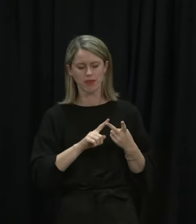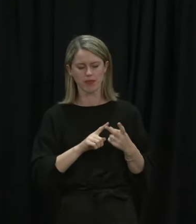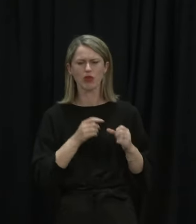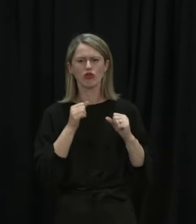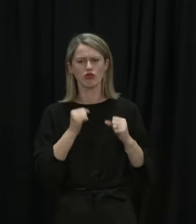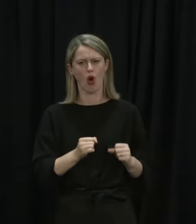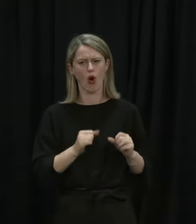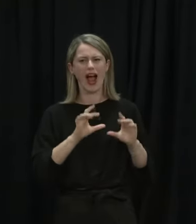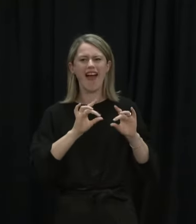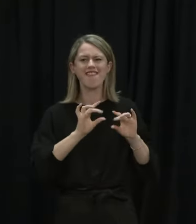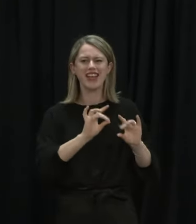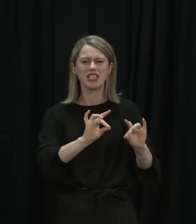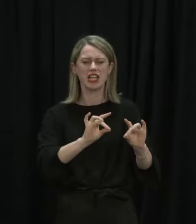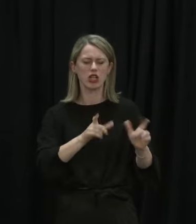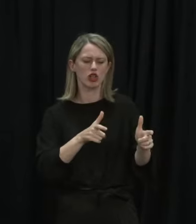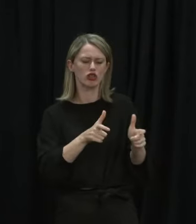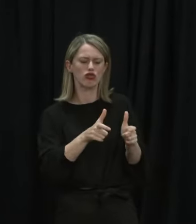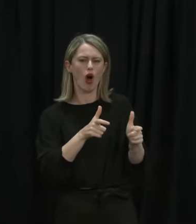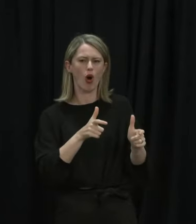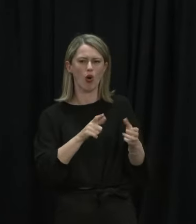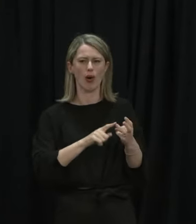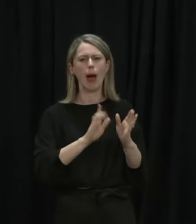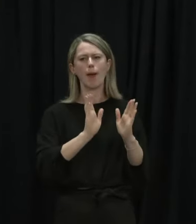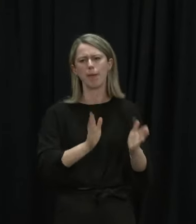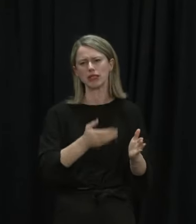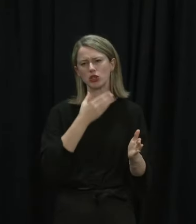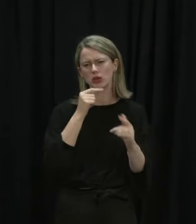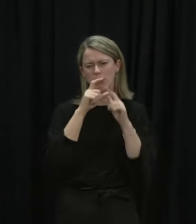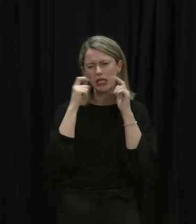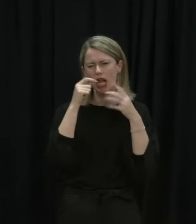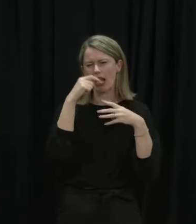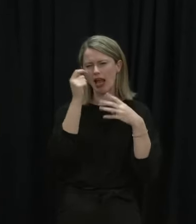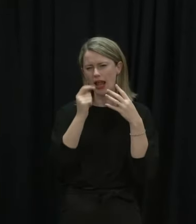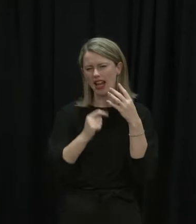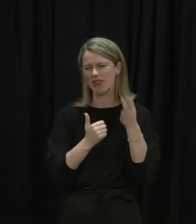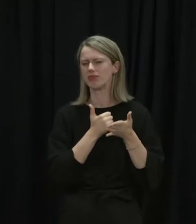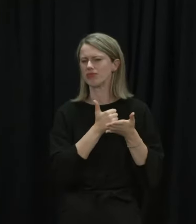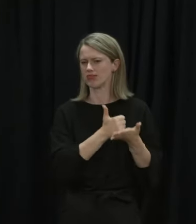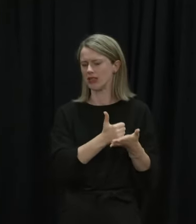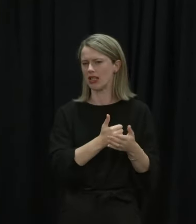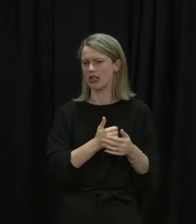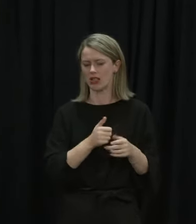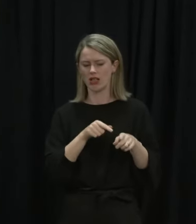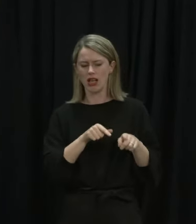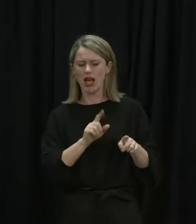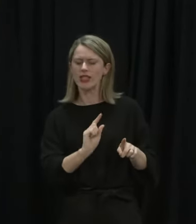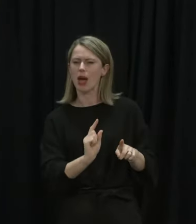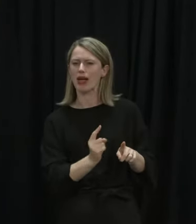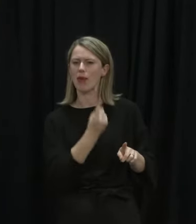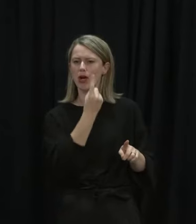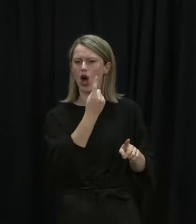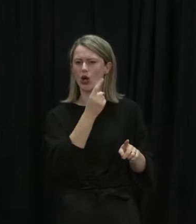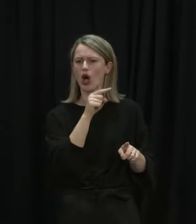you know, strict infection prevention control, mandatory use of masks. And we also know, especially in Tāmaki Makaurau,